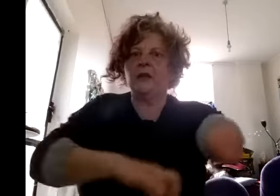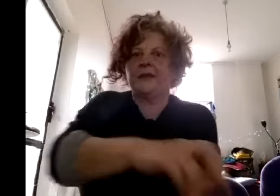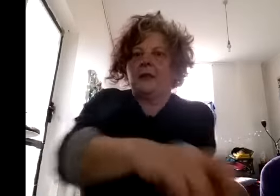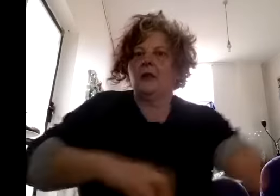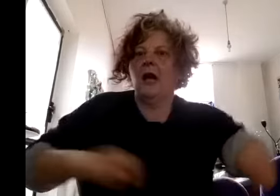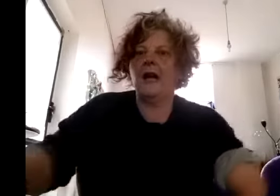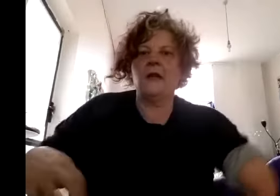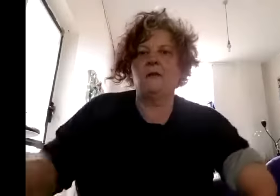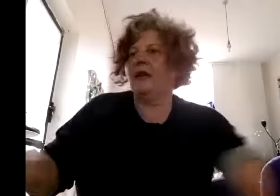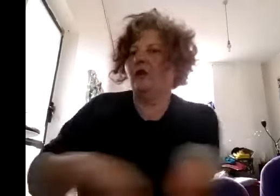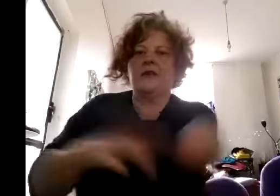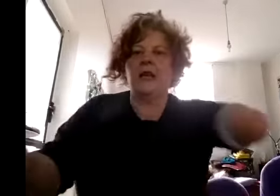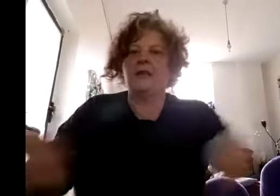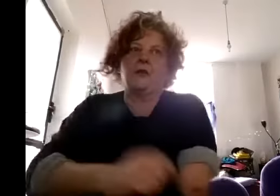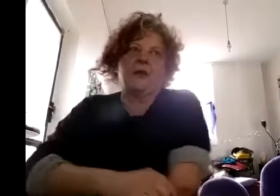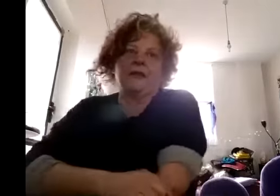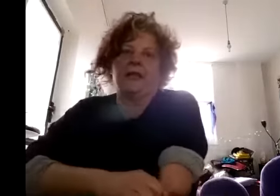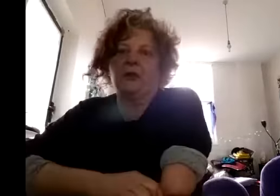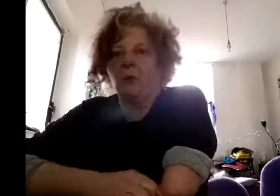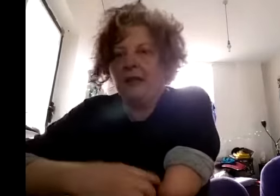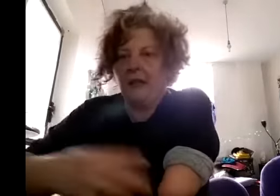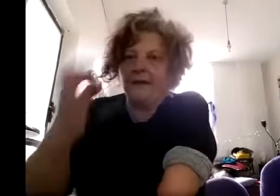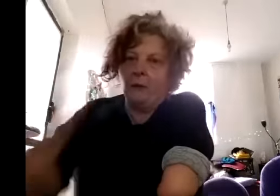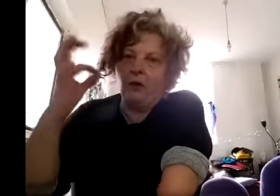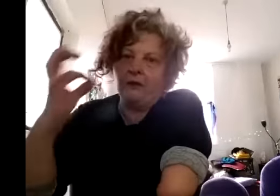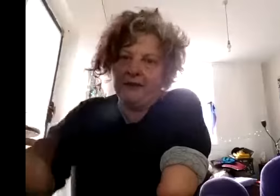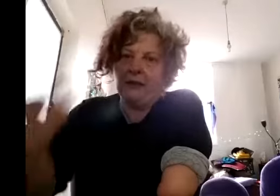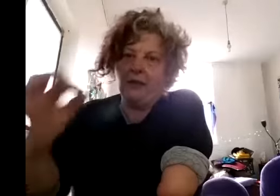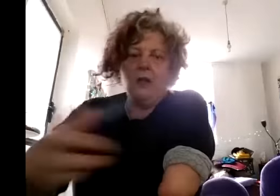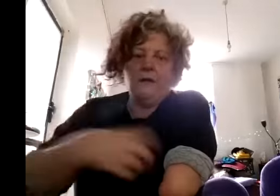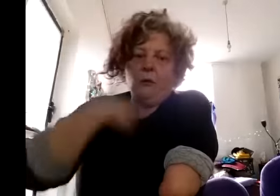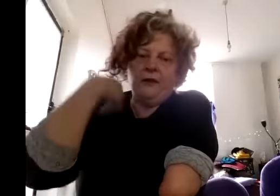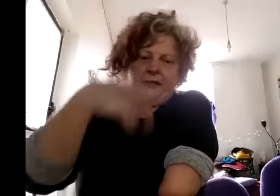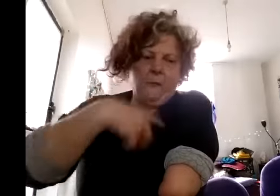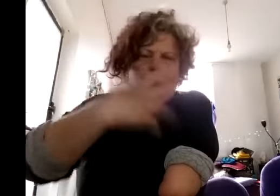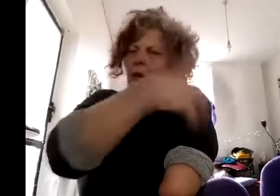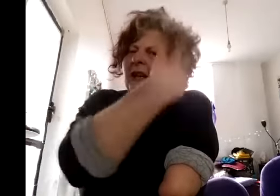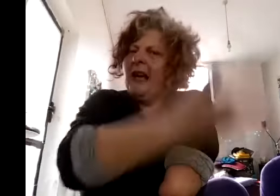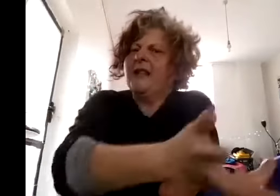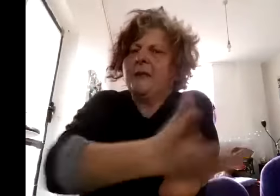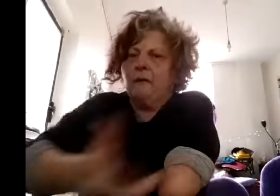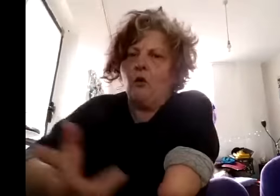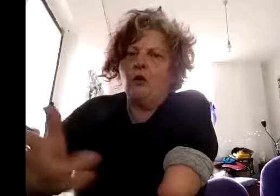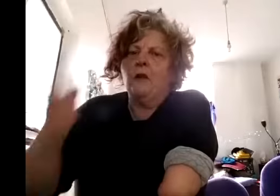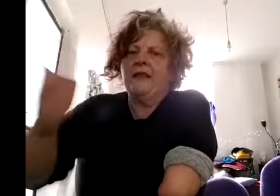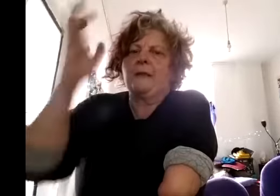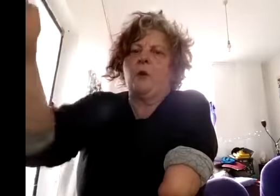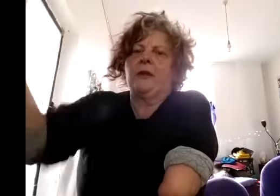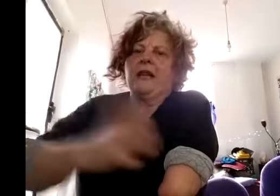other venues and arts organizations were working out that they weren't dealing they weren't um what do you call that catering for this population